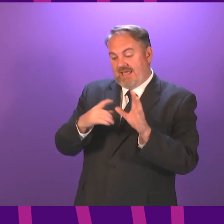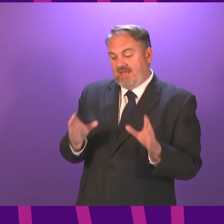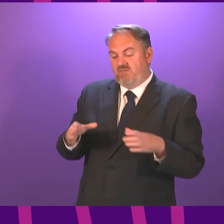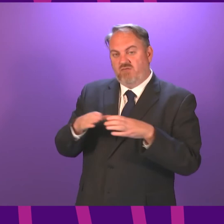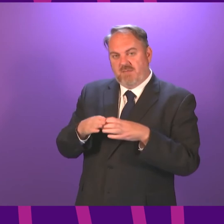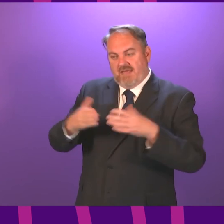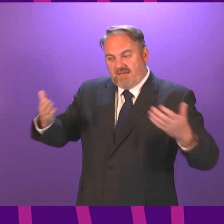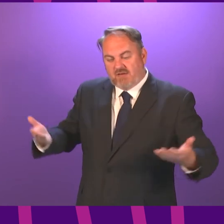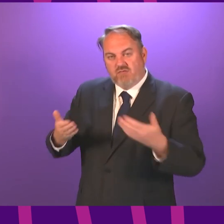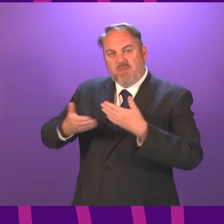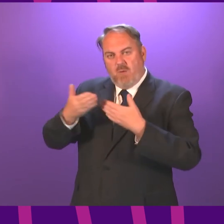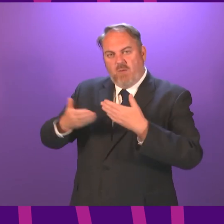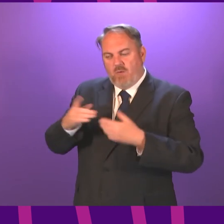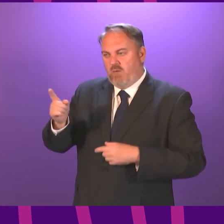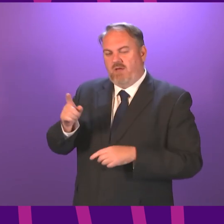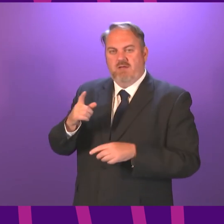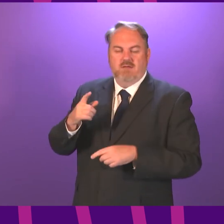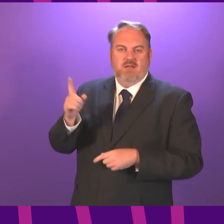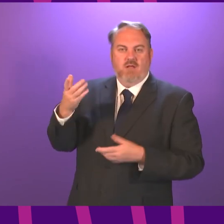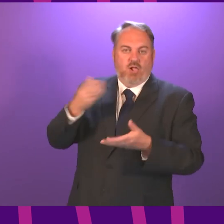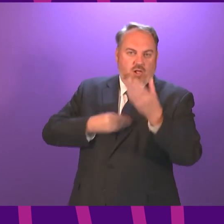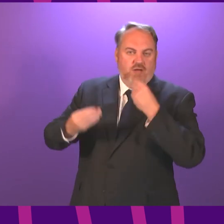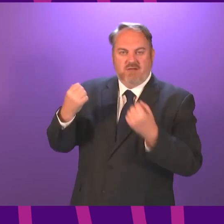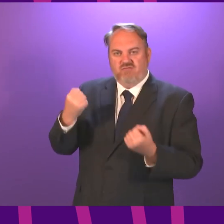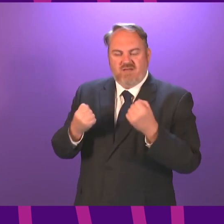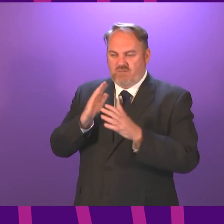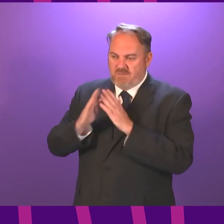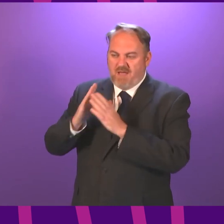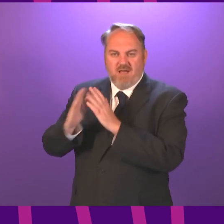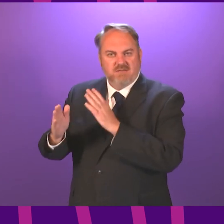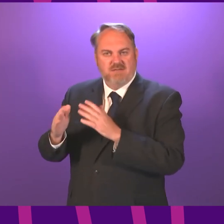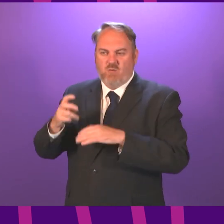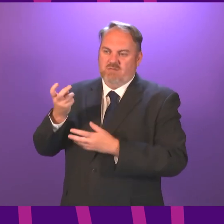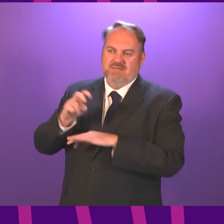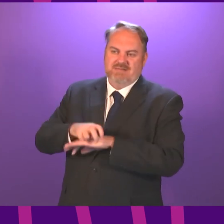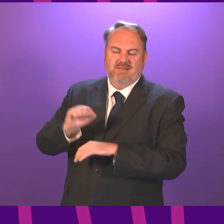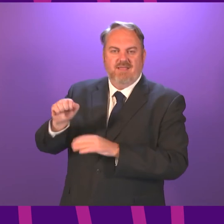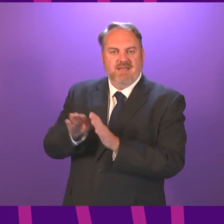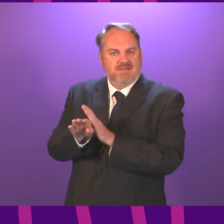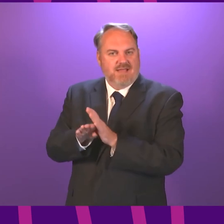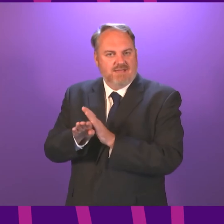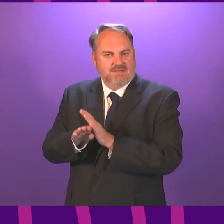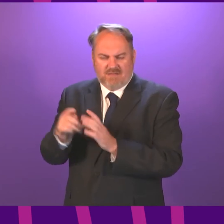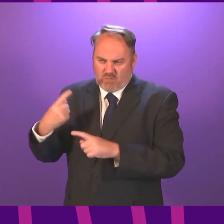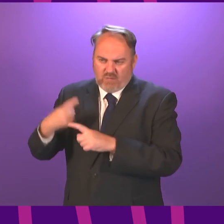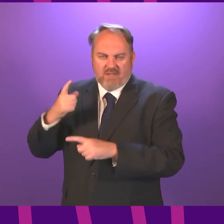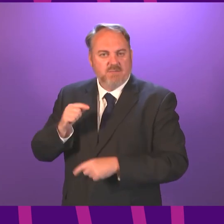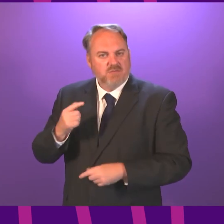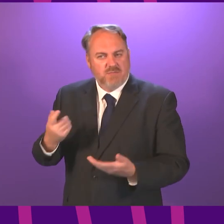of many linear drivers and do what she can do to address long delays in sitting both theory and practical driving tests I